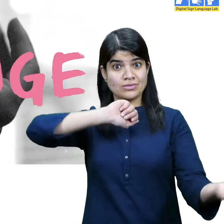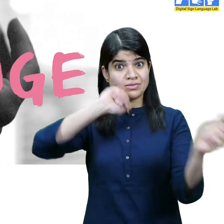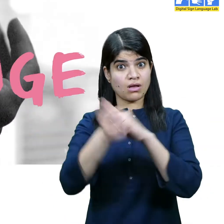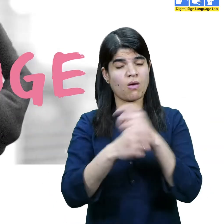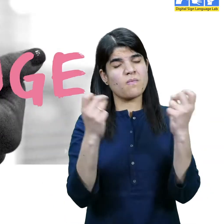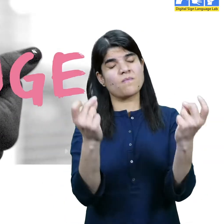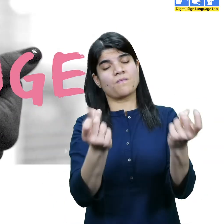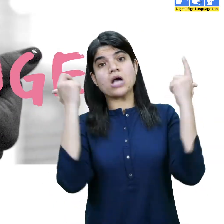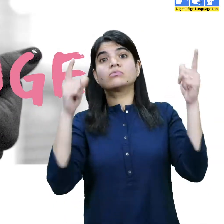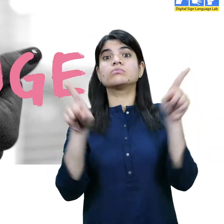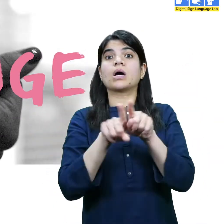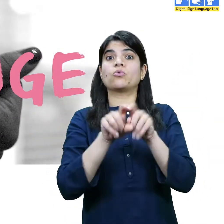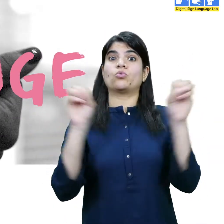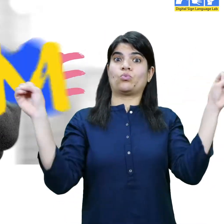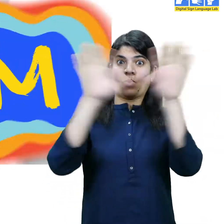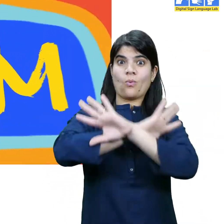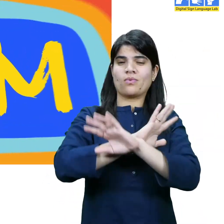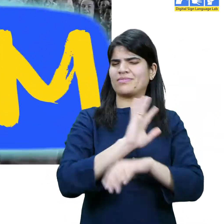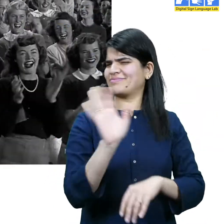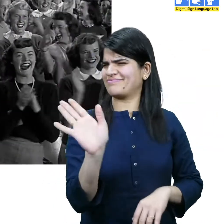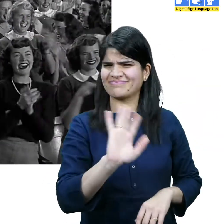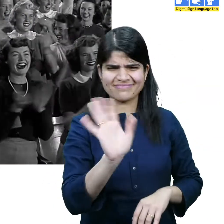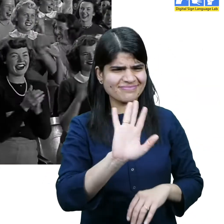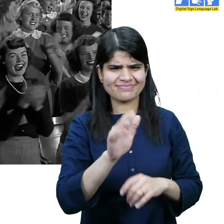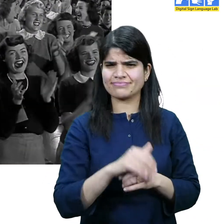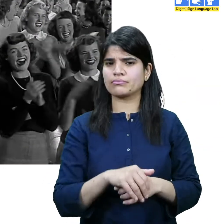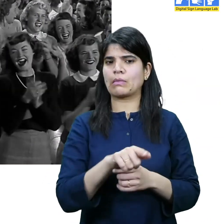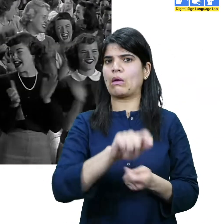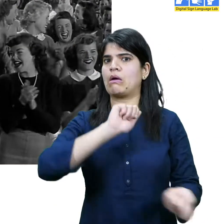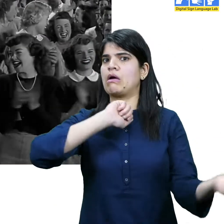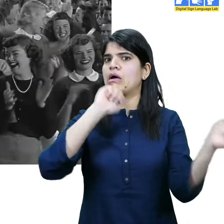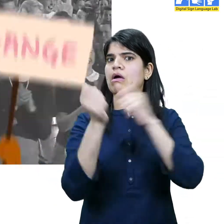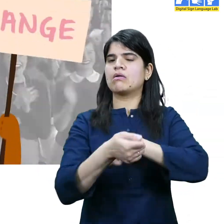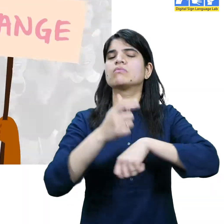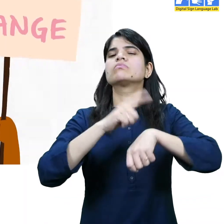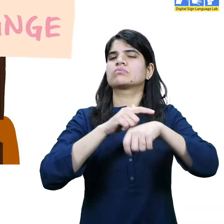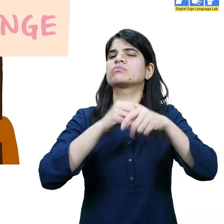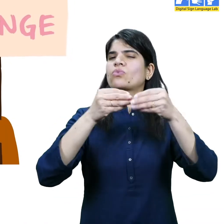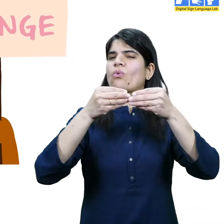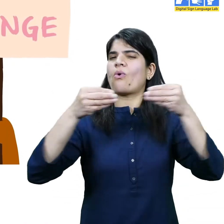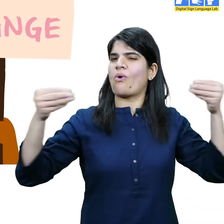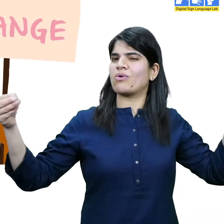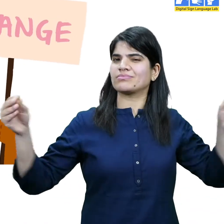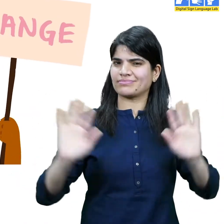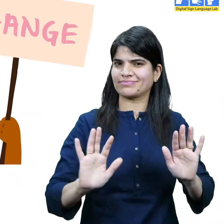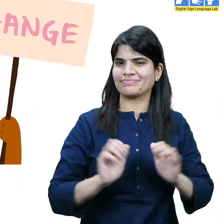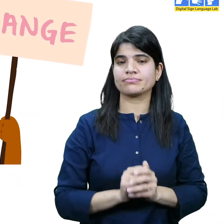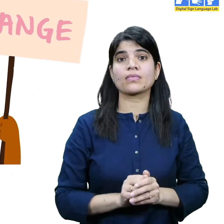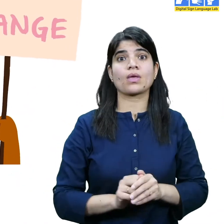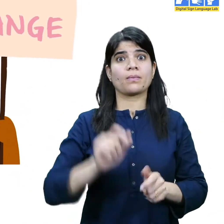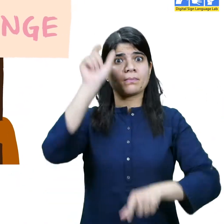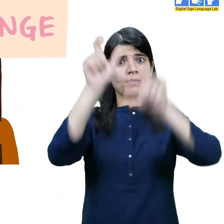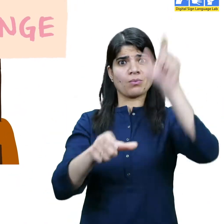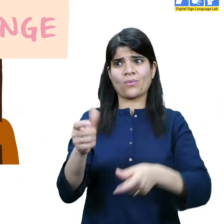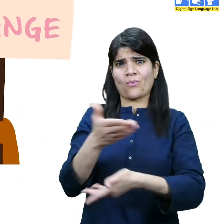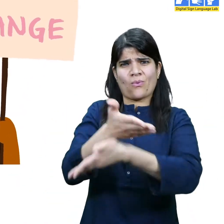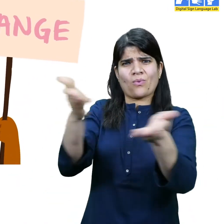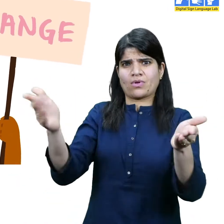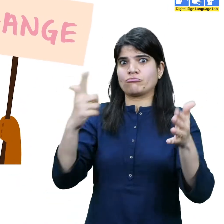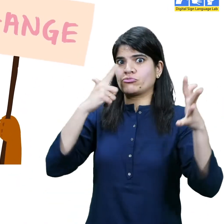didn't do a magic and all of a sudden things changed. Change takes time. It occurred gradually